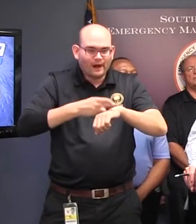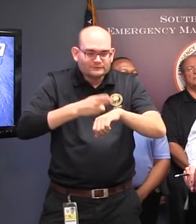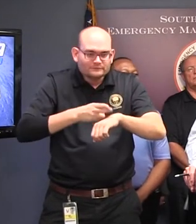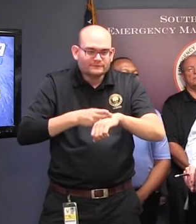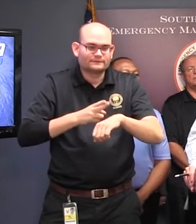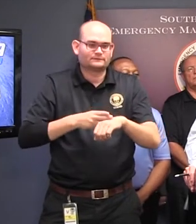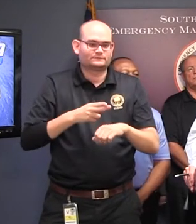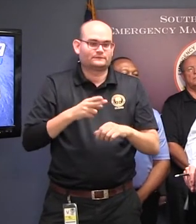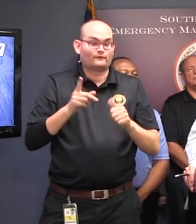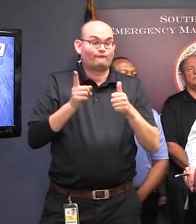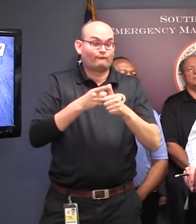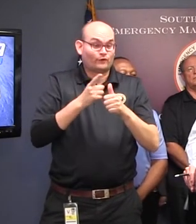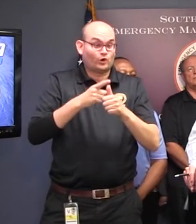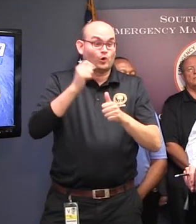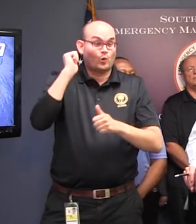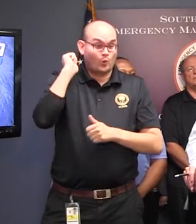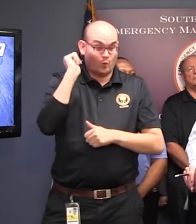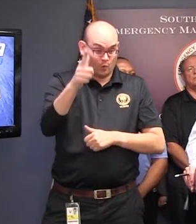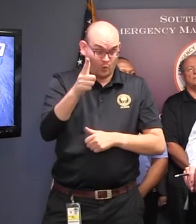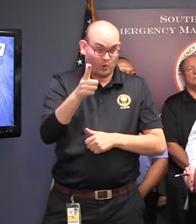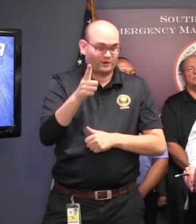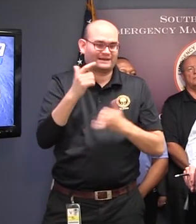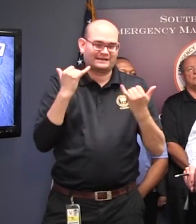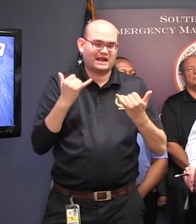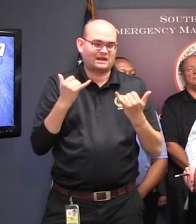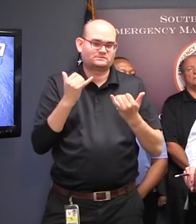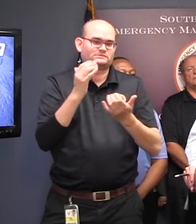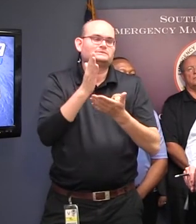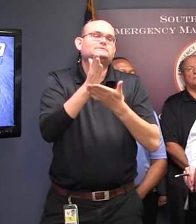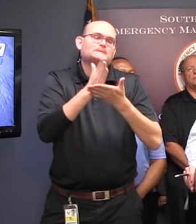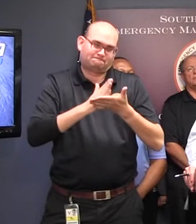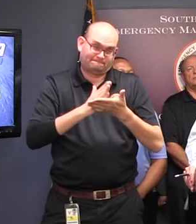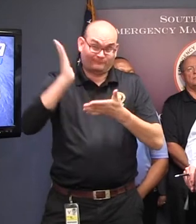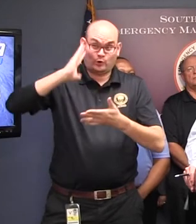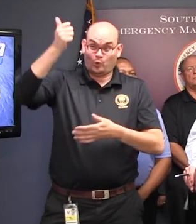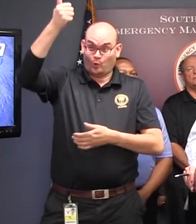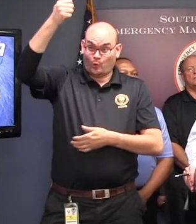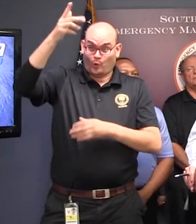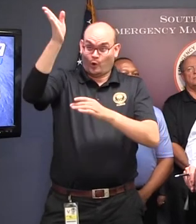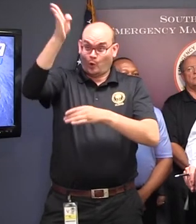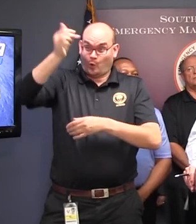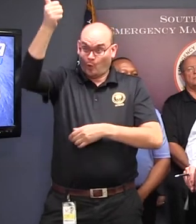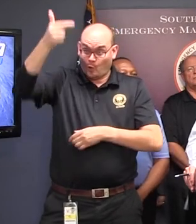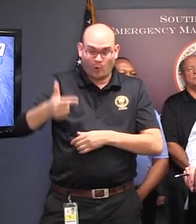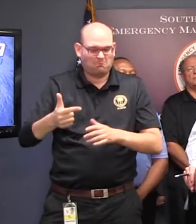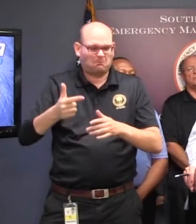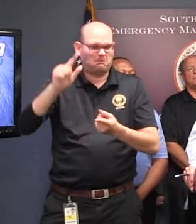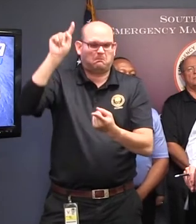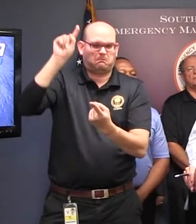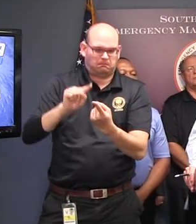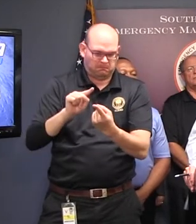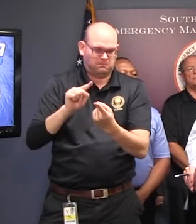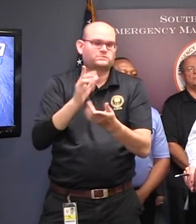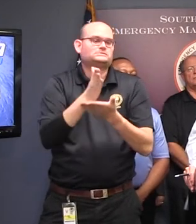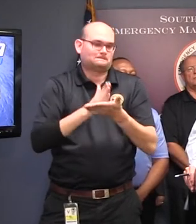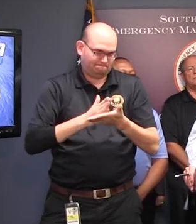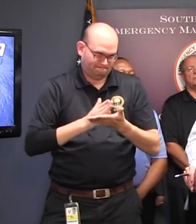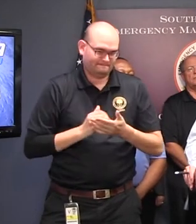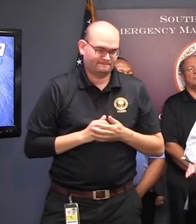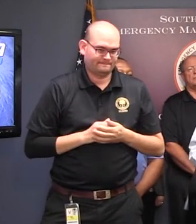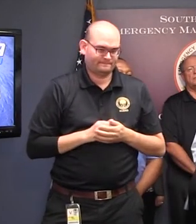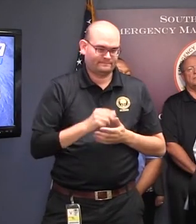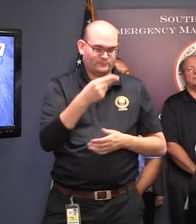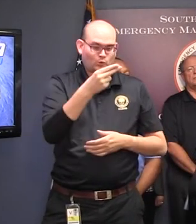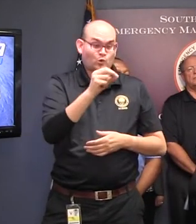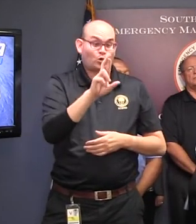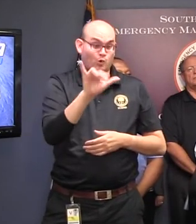executive order requiring the mandatory evacuation of the health care facilities in these counties, Horee,